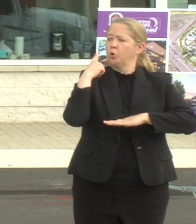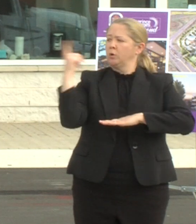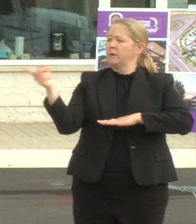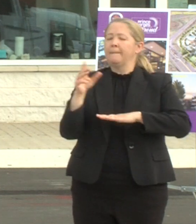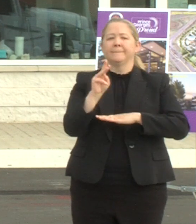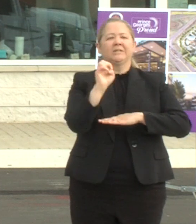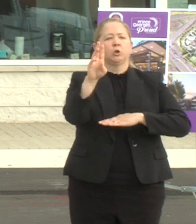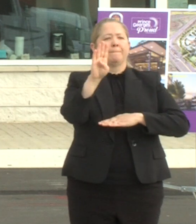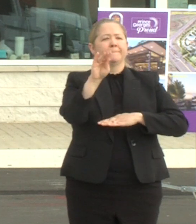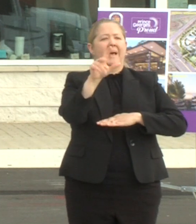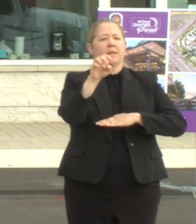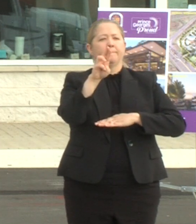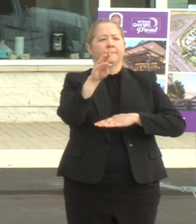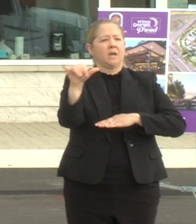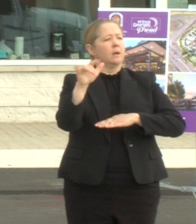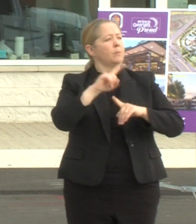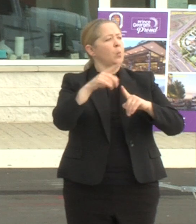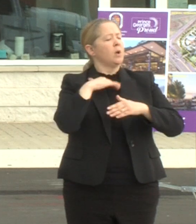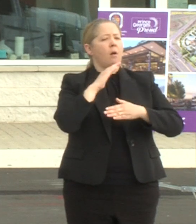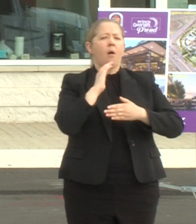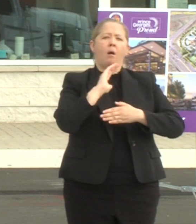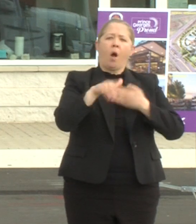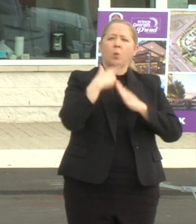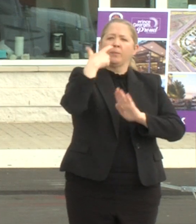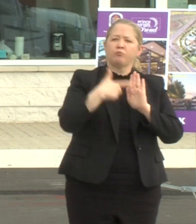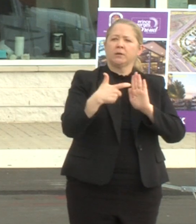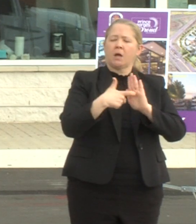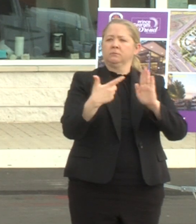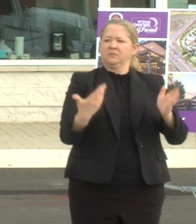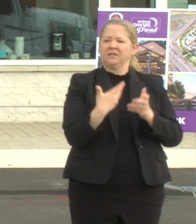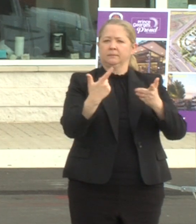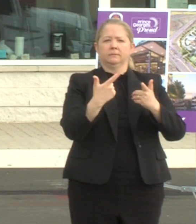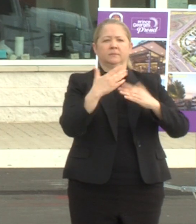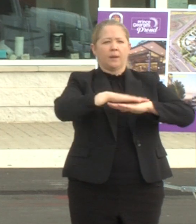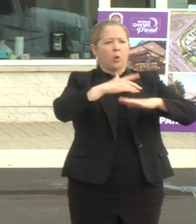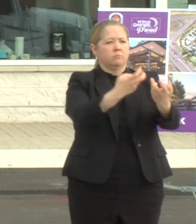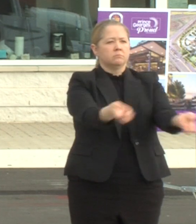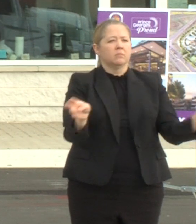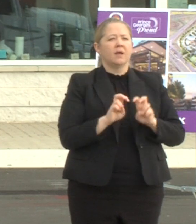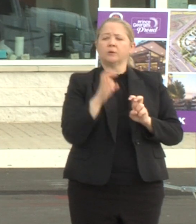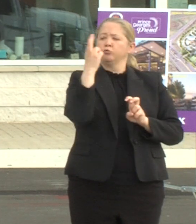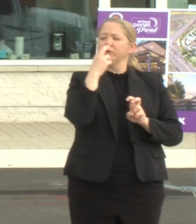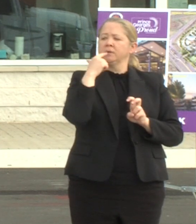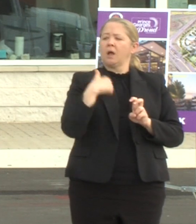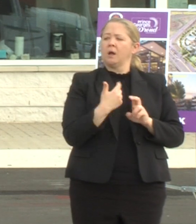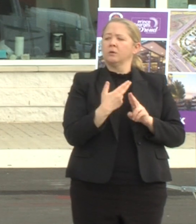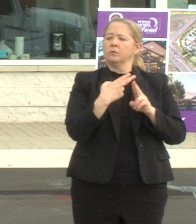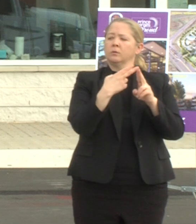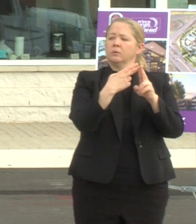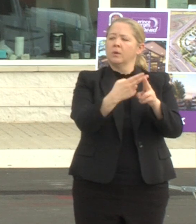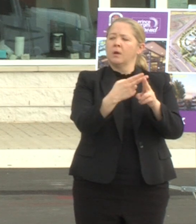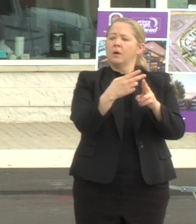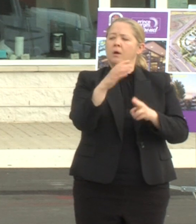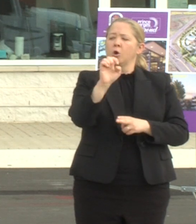occasions that we all had a seat at the table that's why i named my corporation harambe which means in swahili